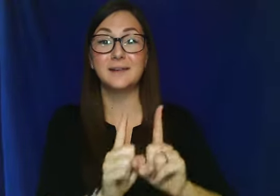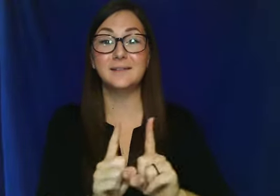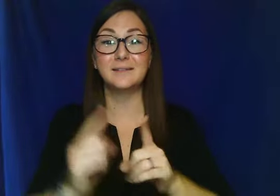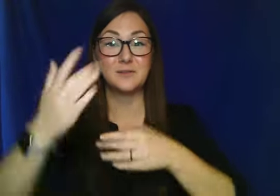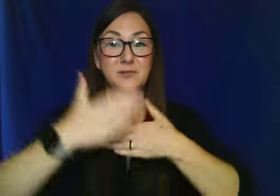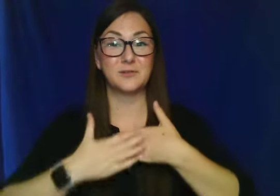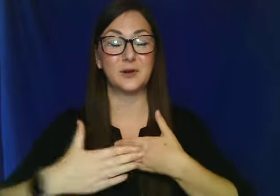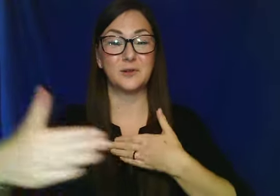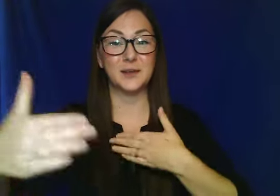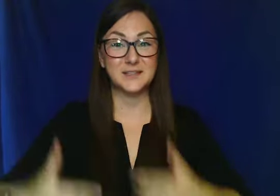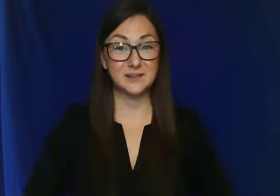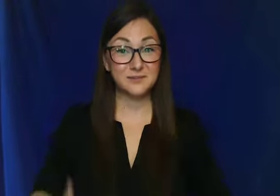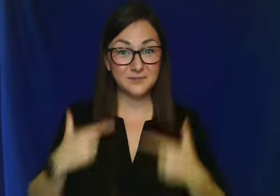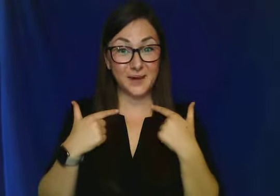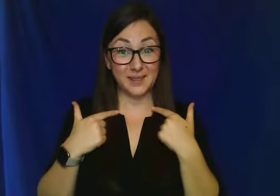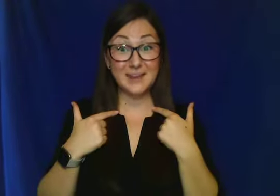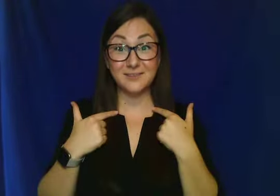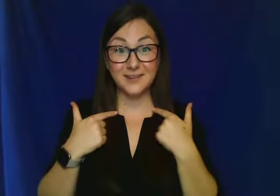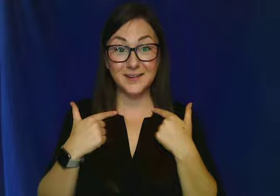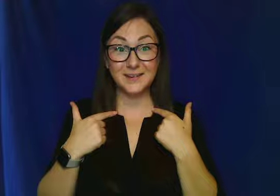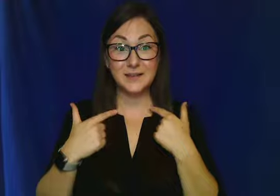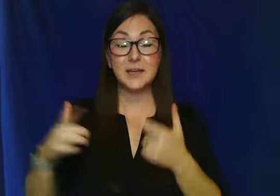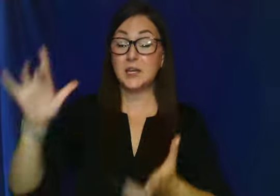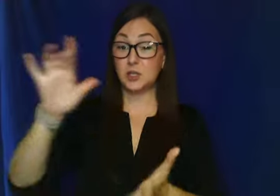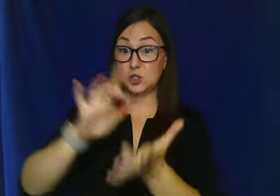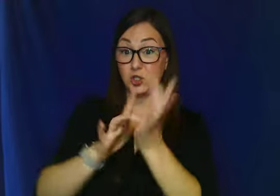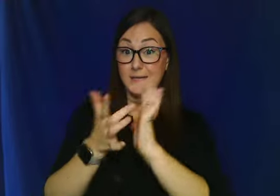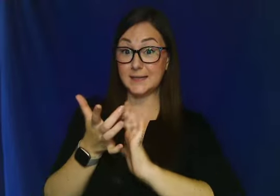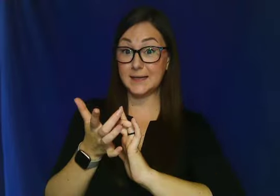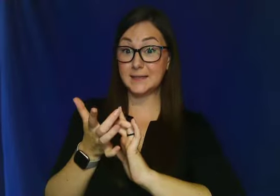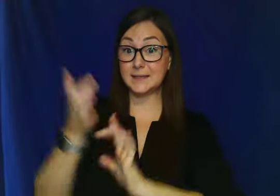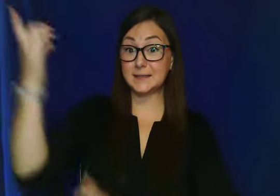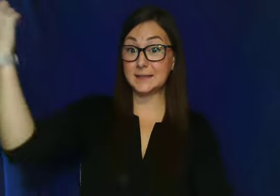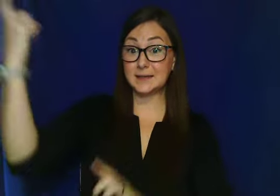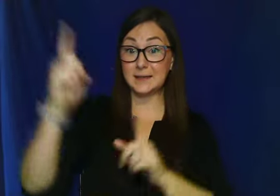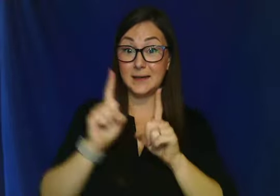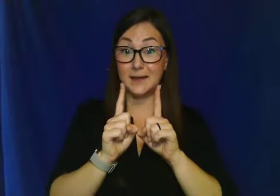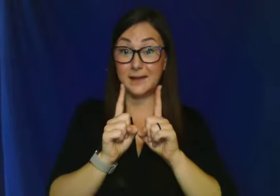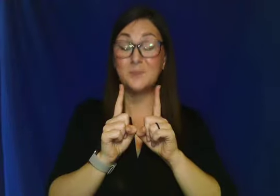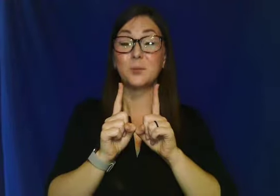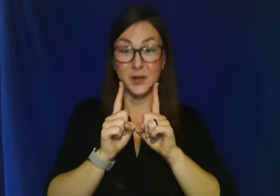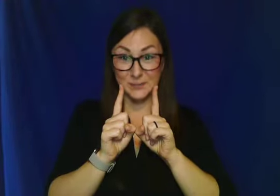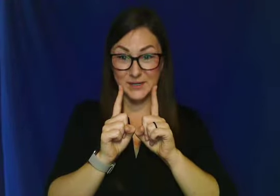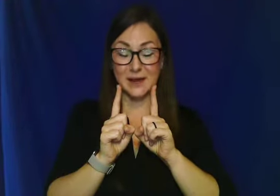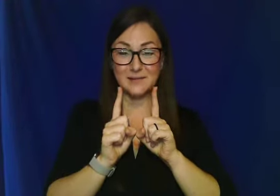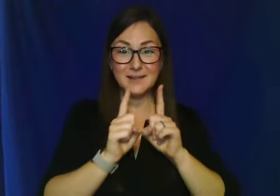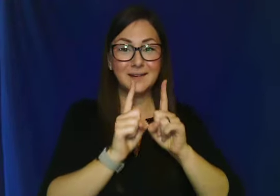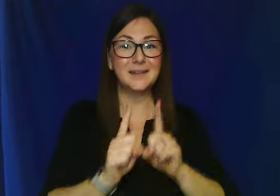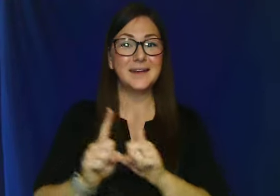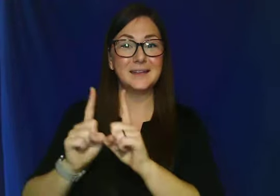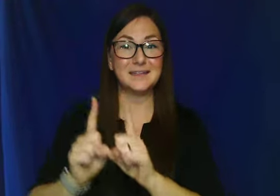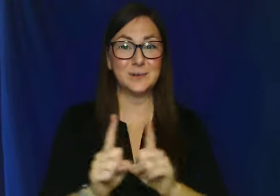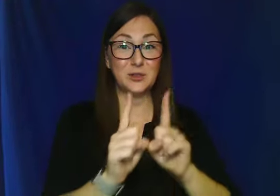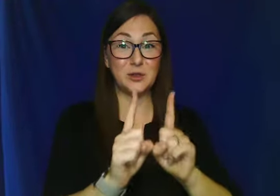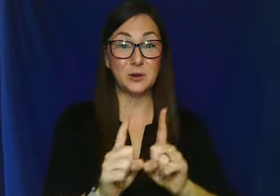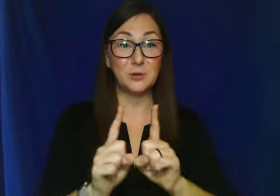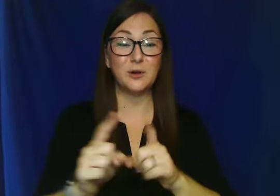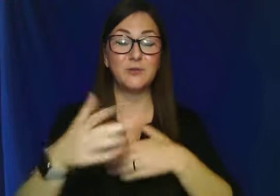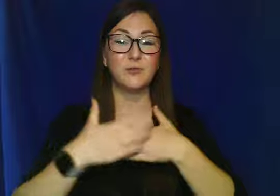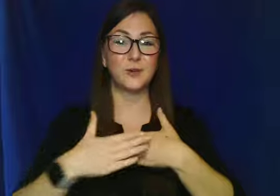for the rest of my life. Jesus, bring him down. He's with you for